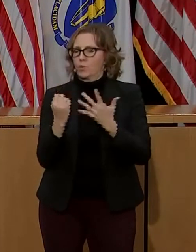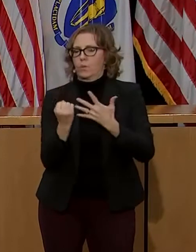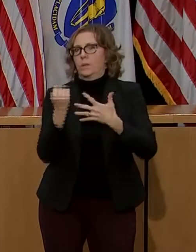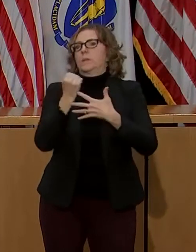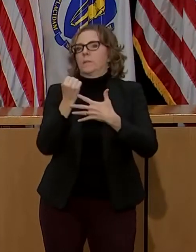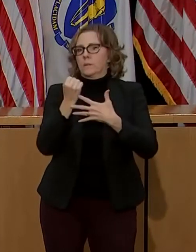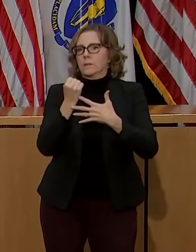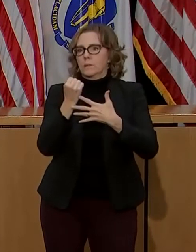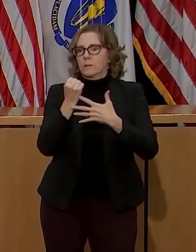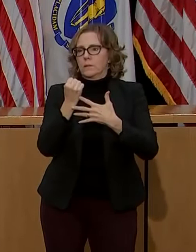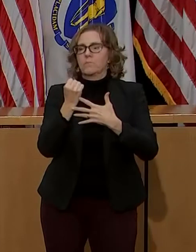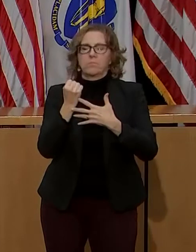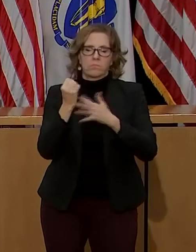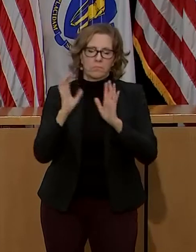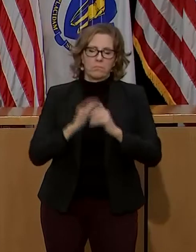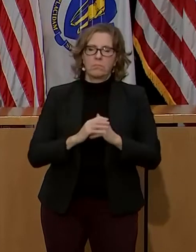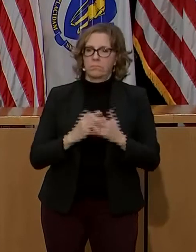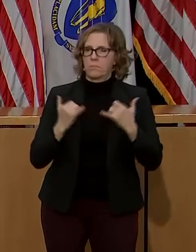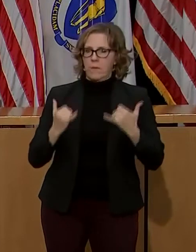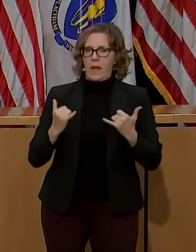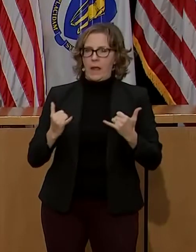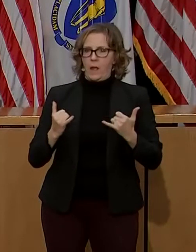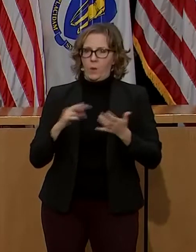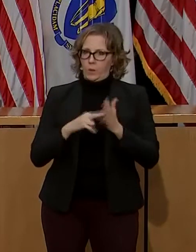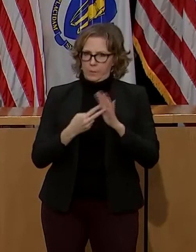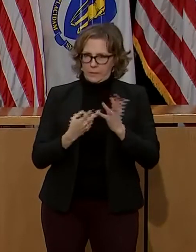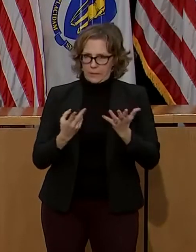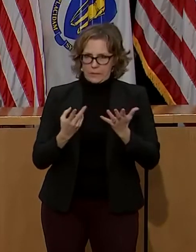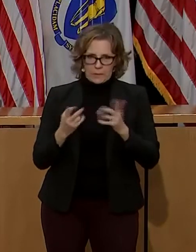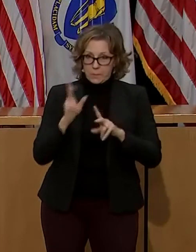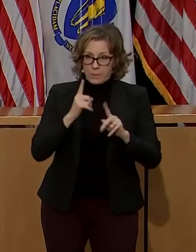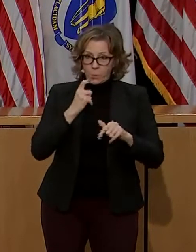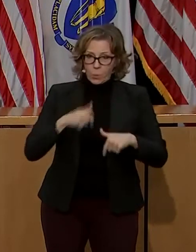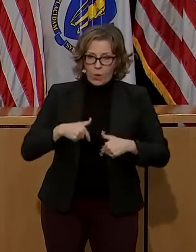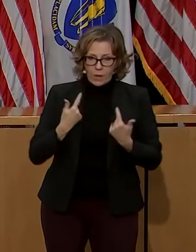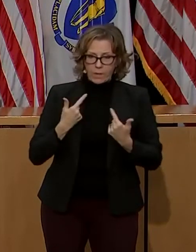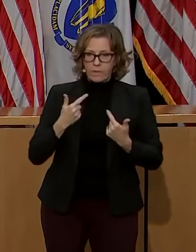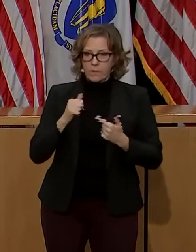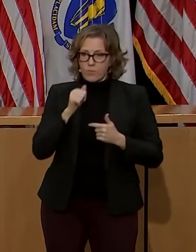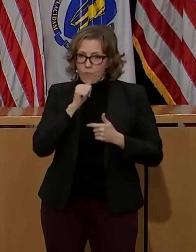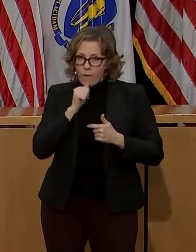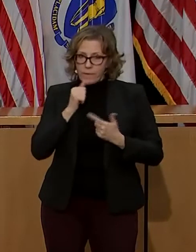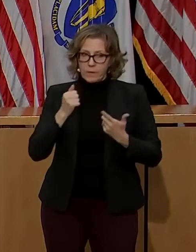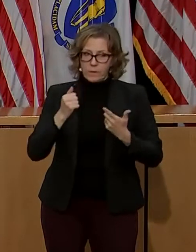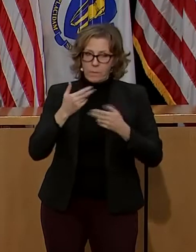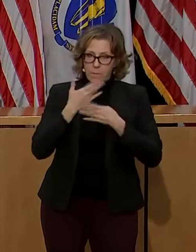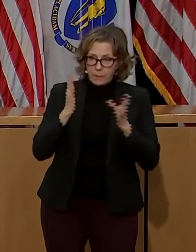website public and private low-income and affordable senior housing. They obviously remain eligible.